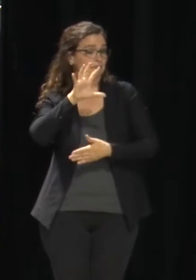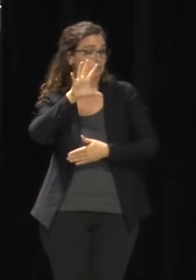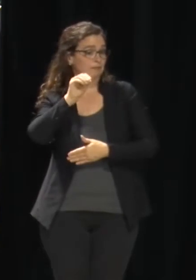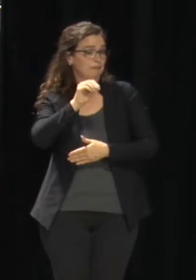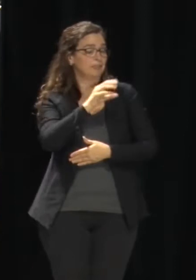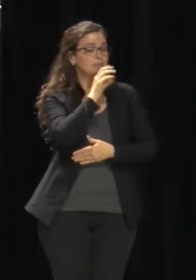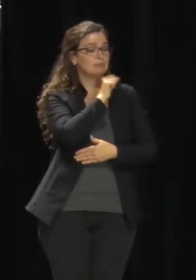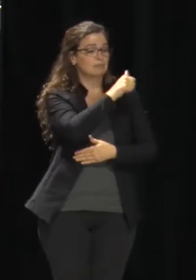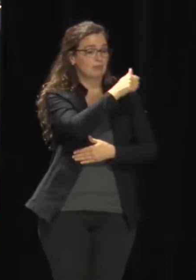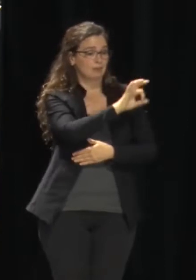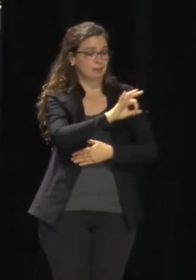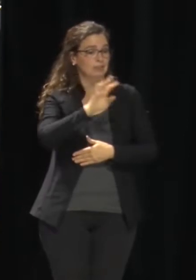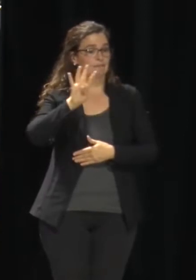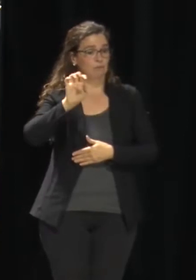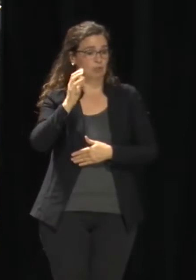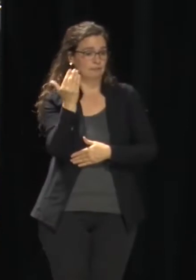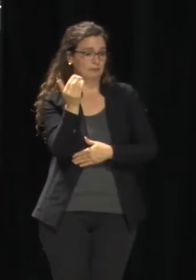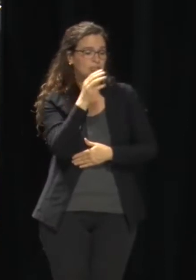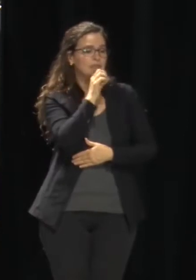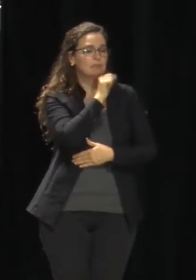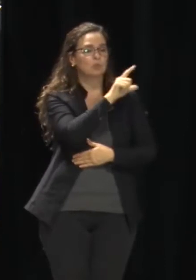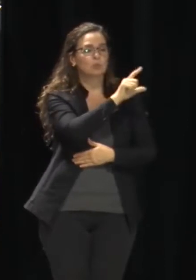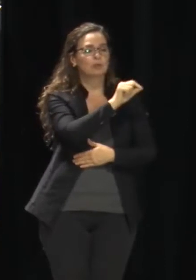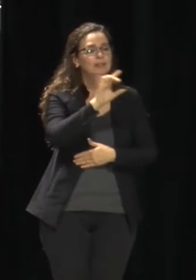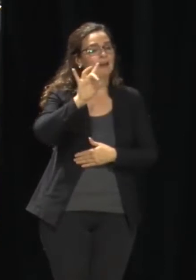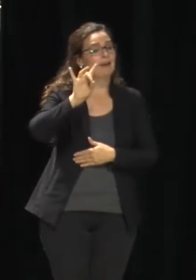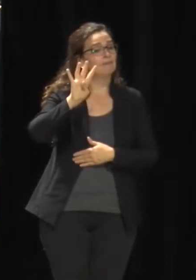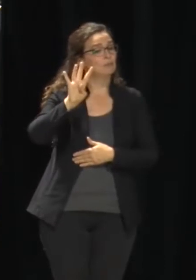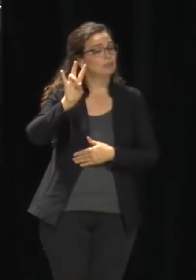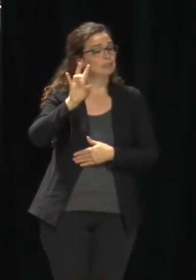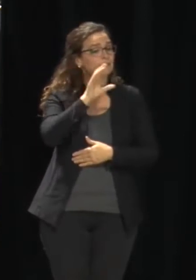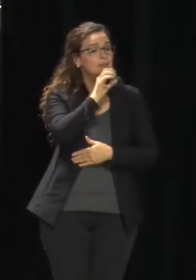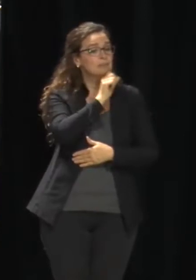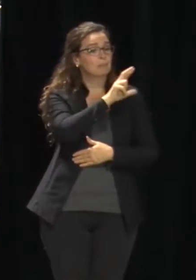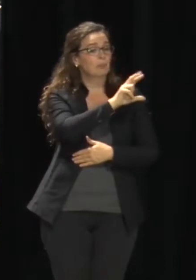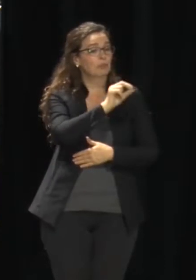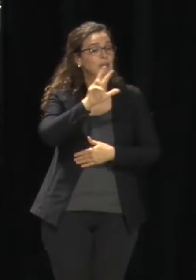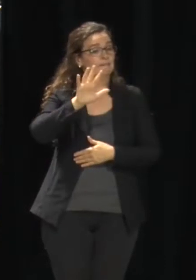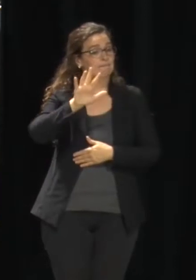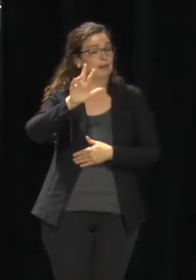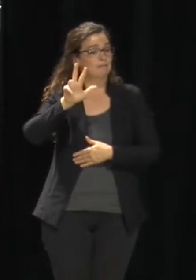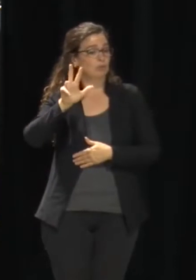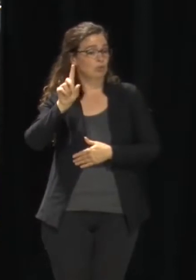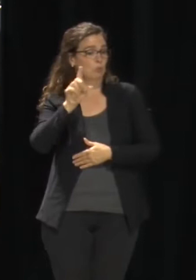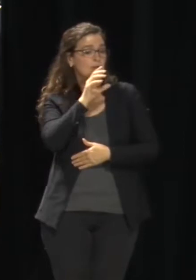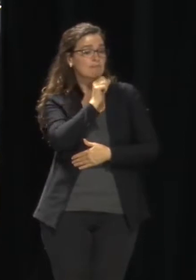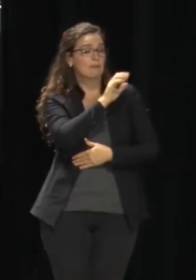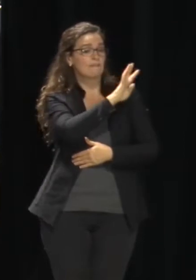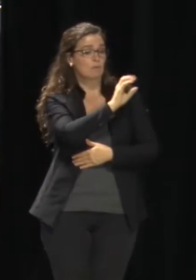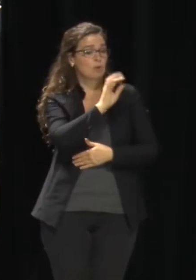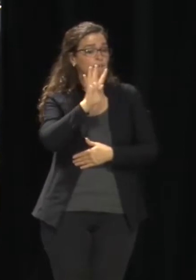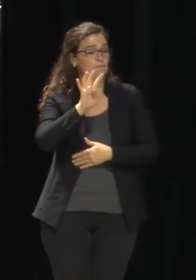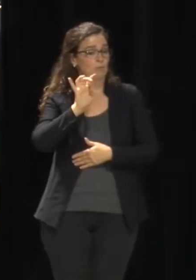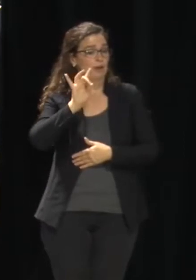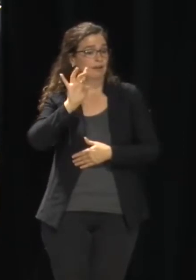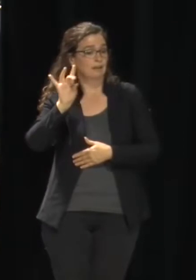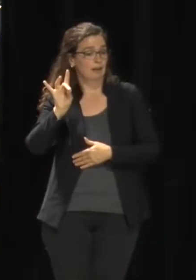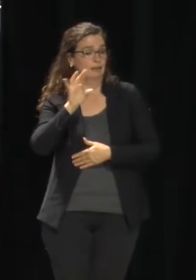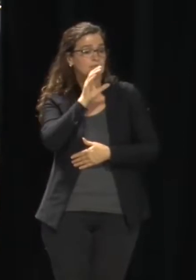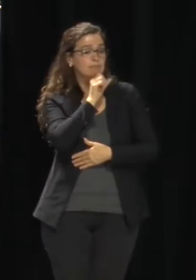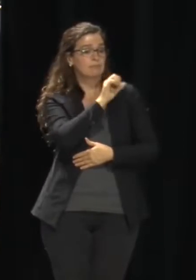under 19, 847 in their 20s, 531 in their 30s, 488 in their 40s,